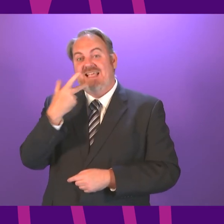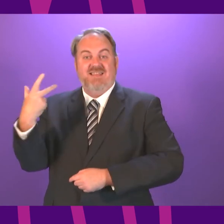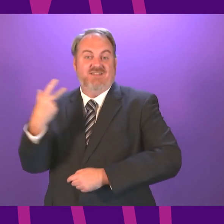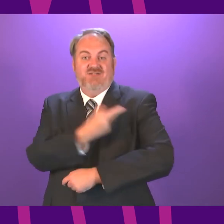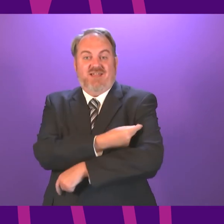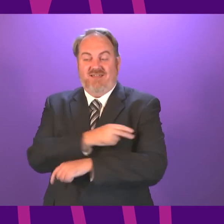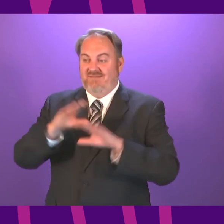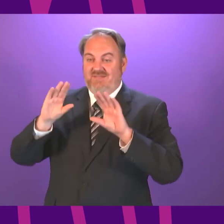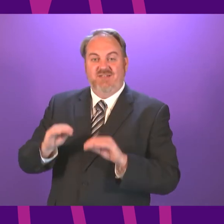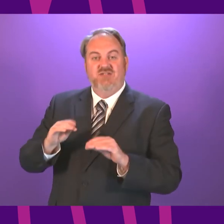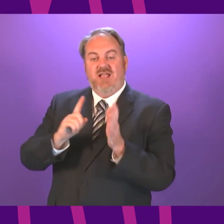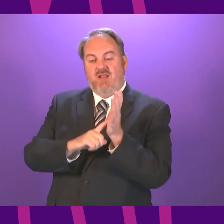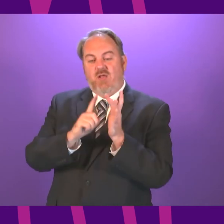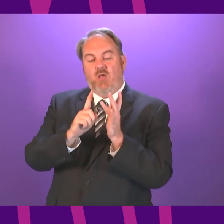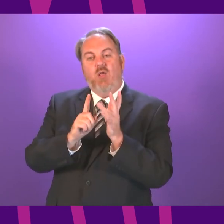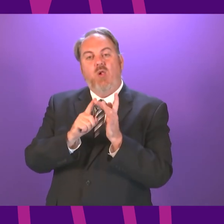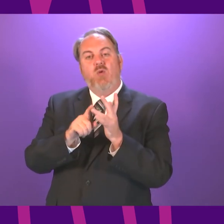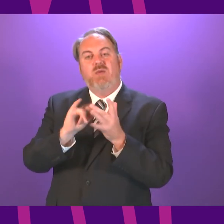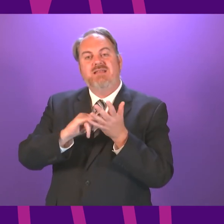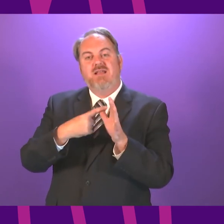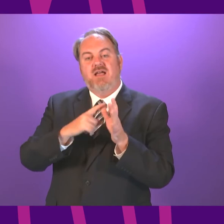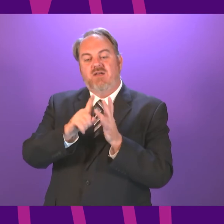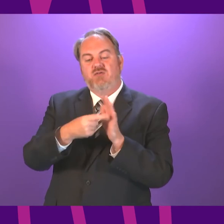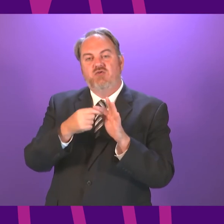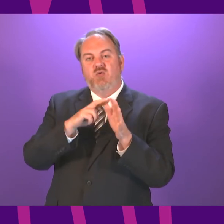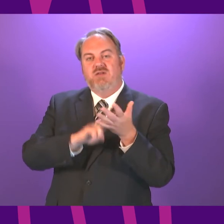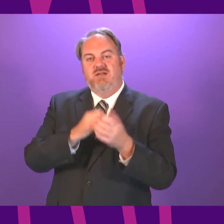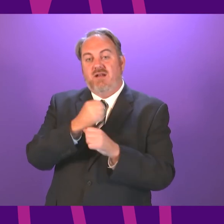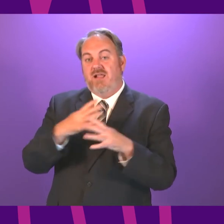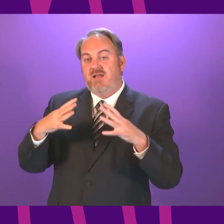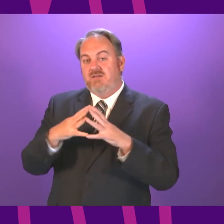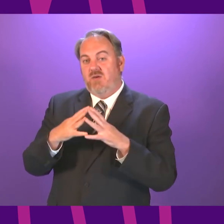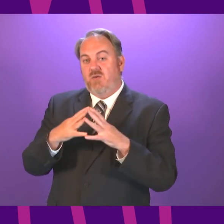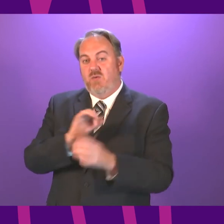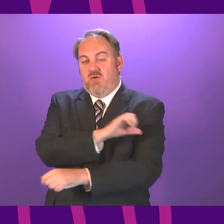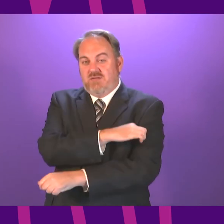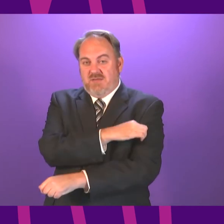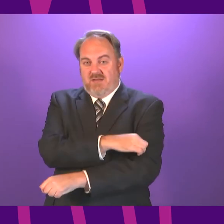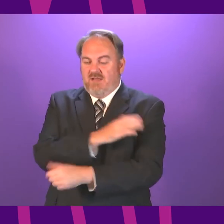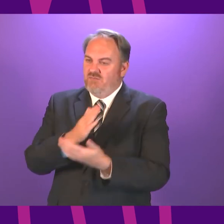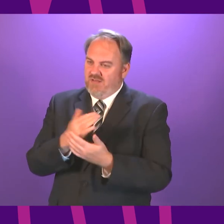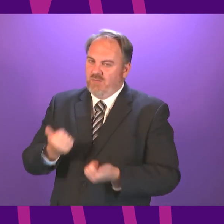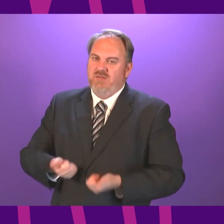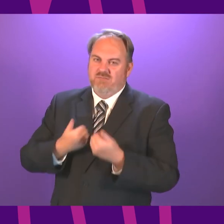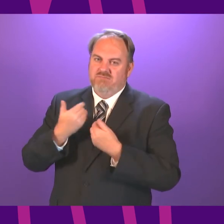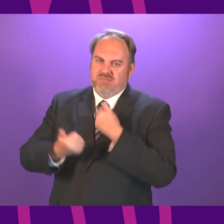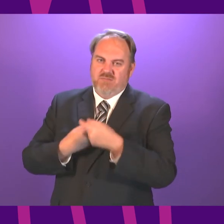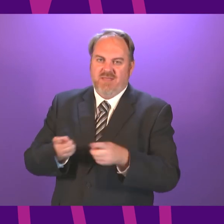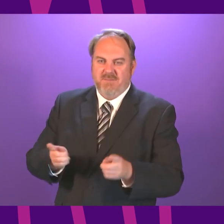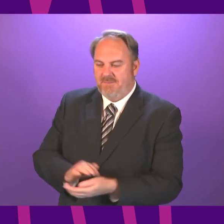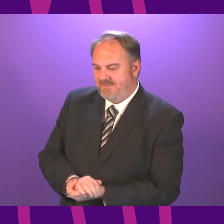Louisa Jordan. It was running like clockwork. And all of the people delivering this programme deserve our grateful thanks.